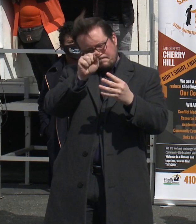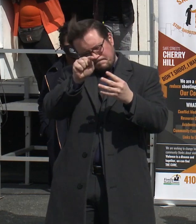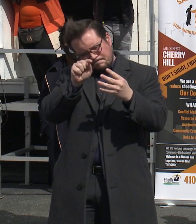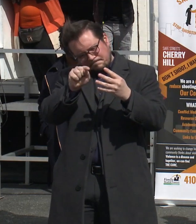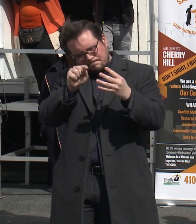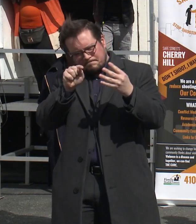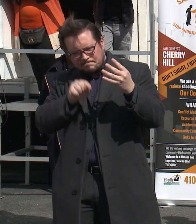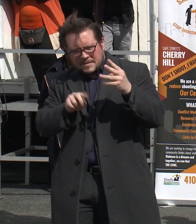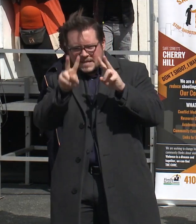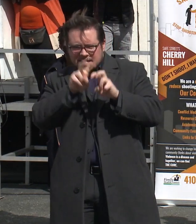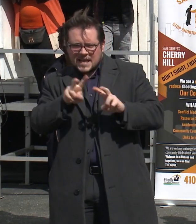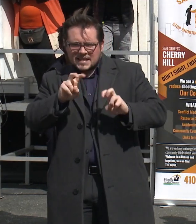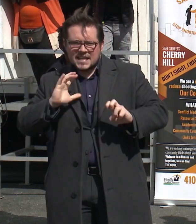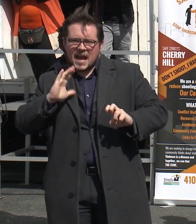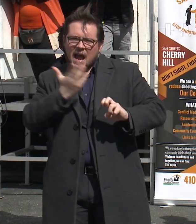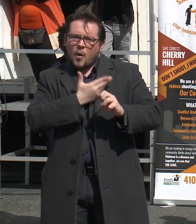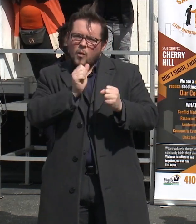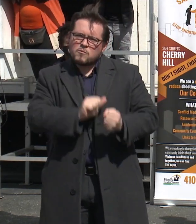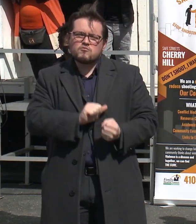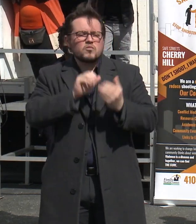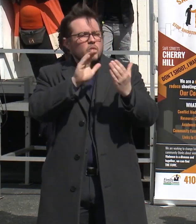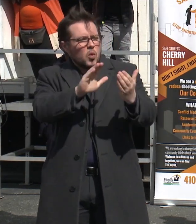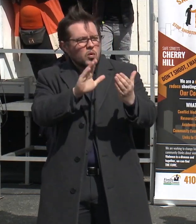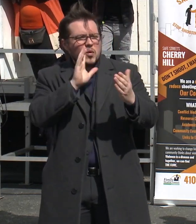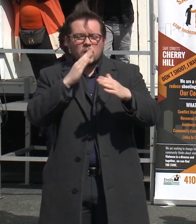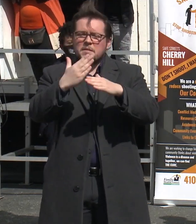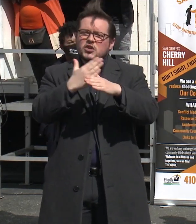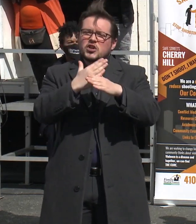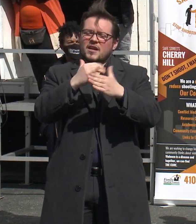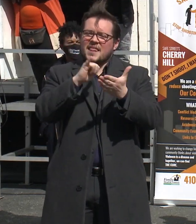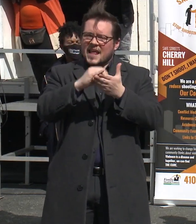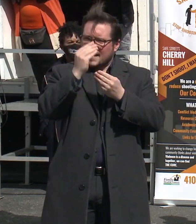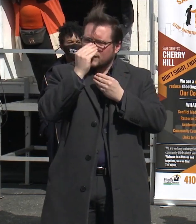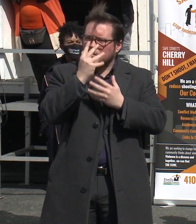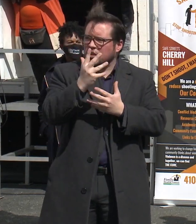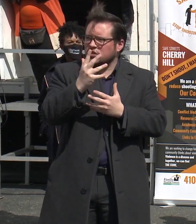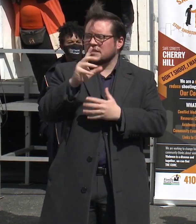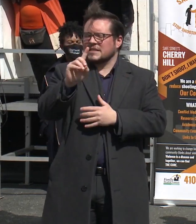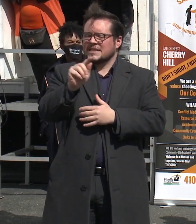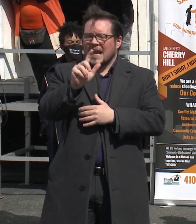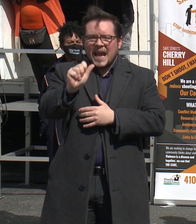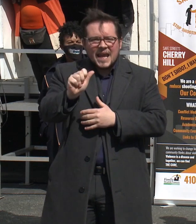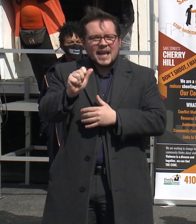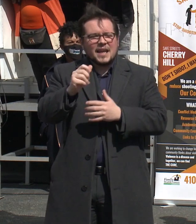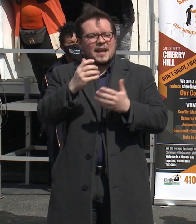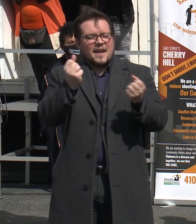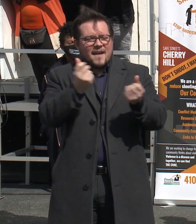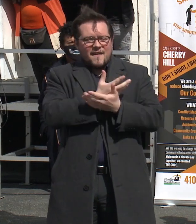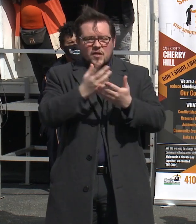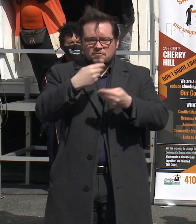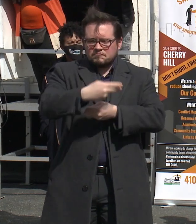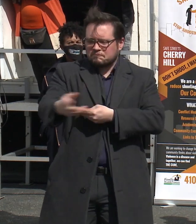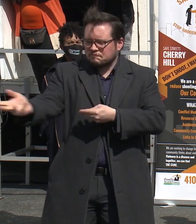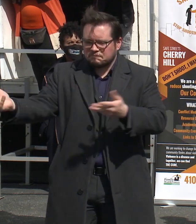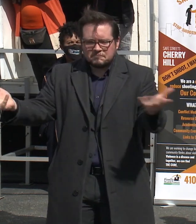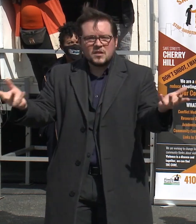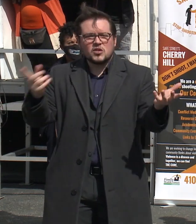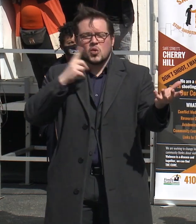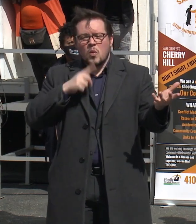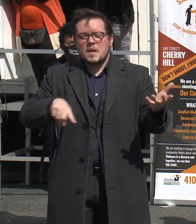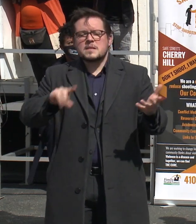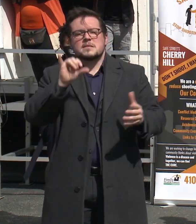our holistic approach to violence and we'll be sharing those metrics, data, and experiences to keep agencies accountable for their